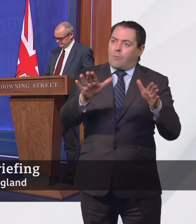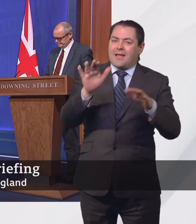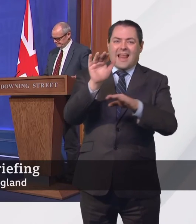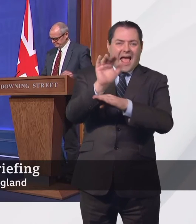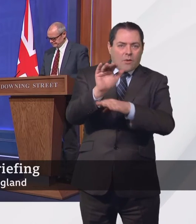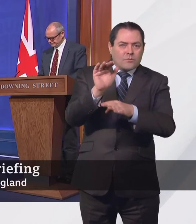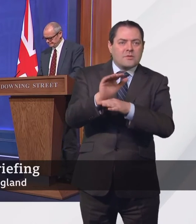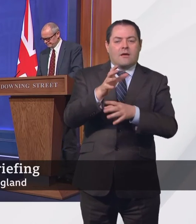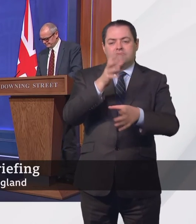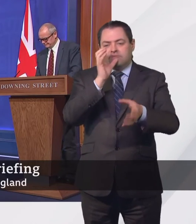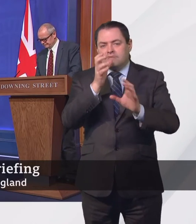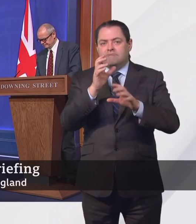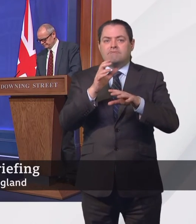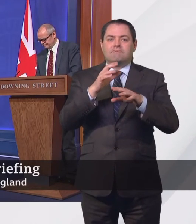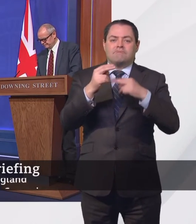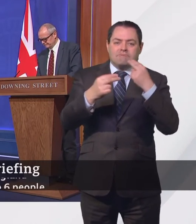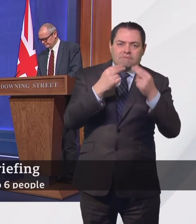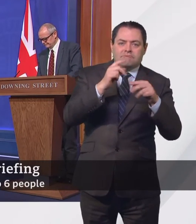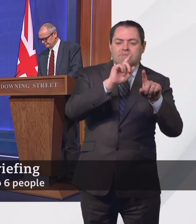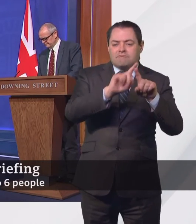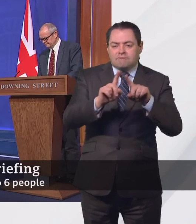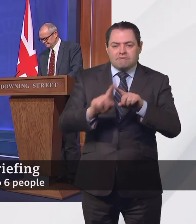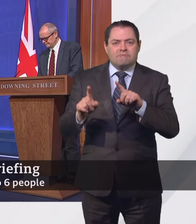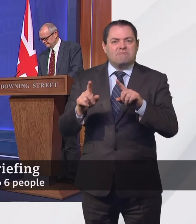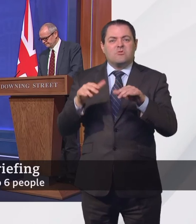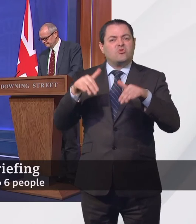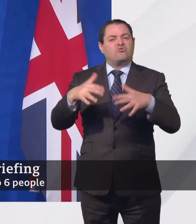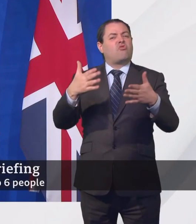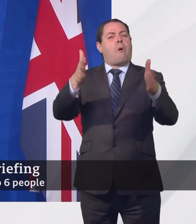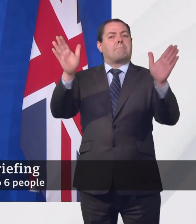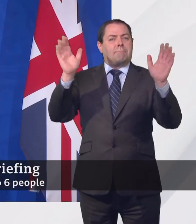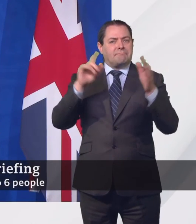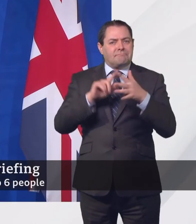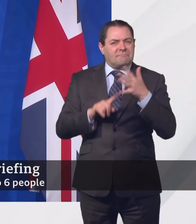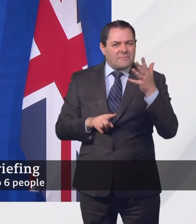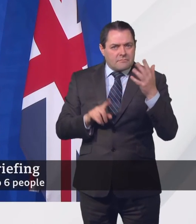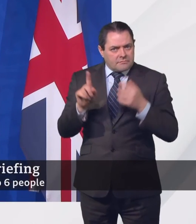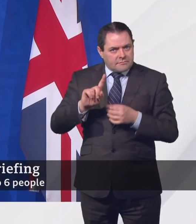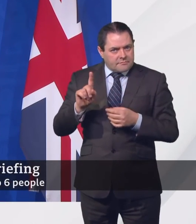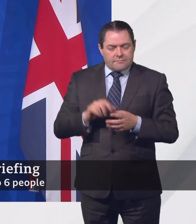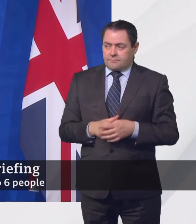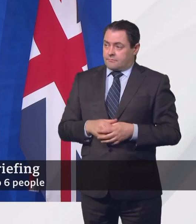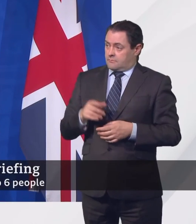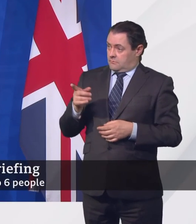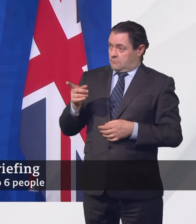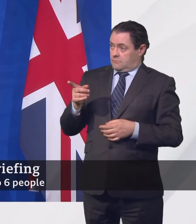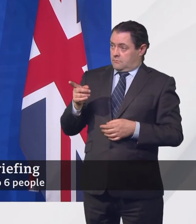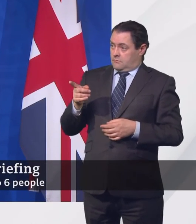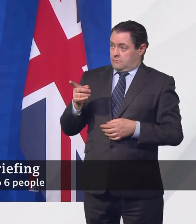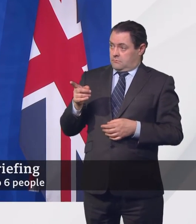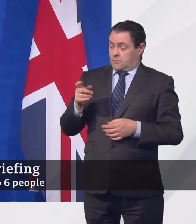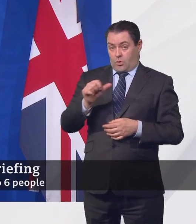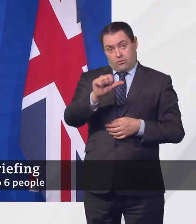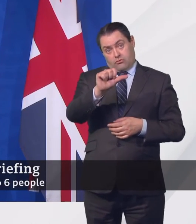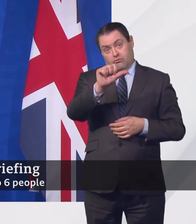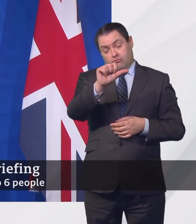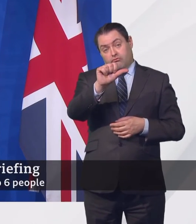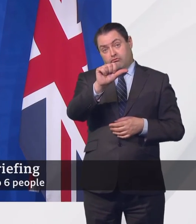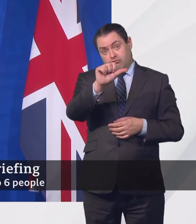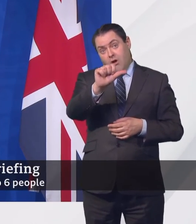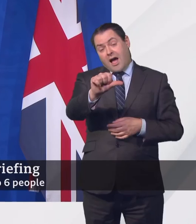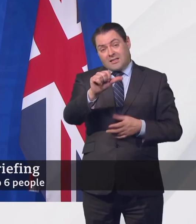non-essential retail and so on? Well, thanks very much, Hugh. And you're absolutely right that we're